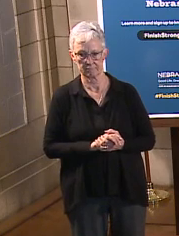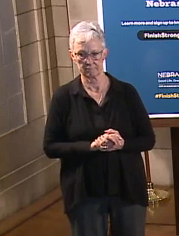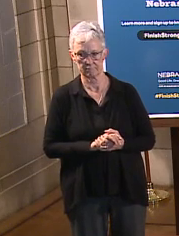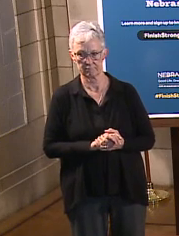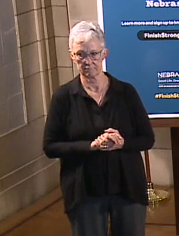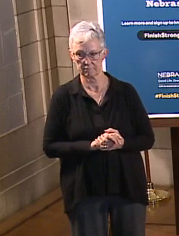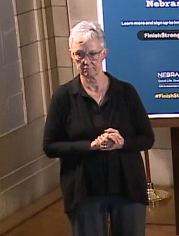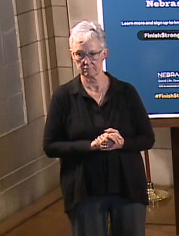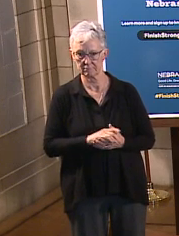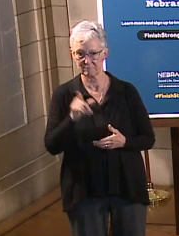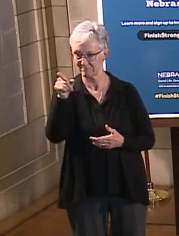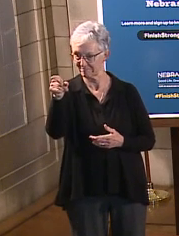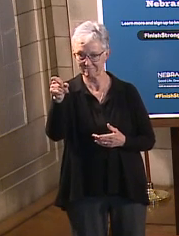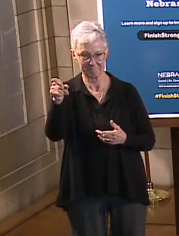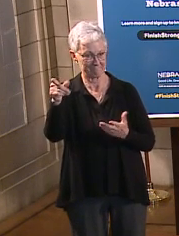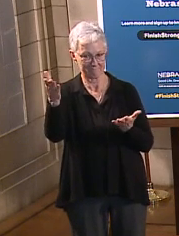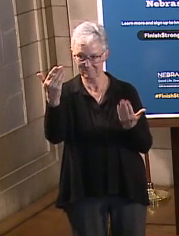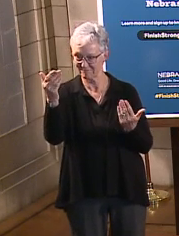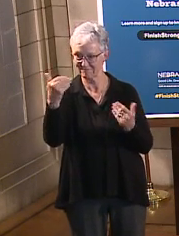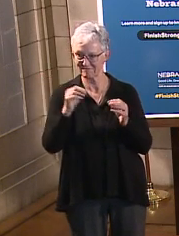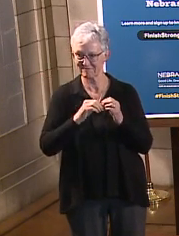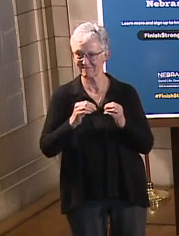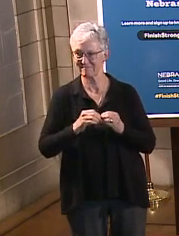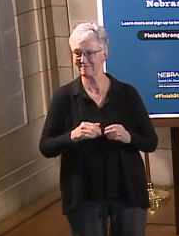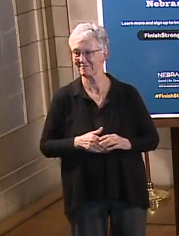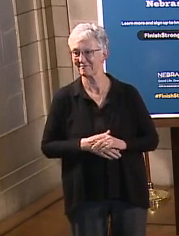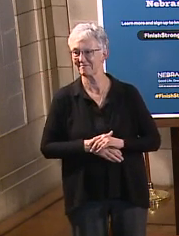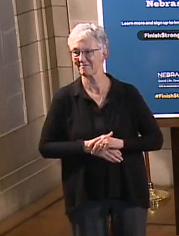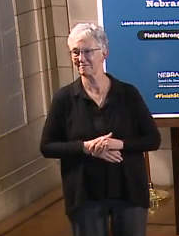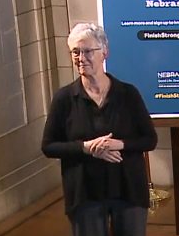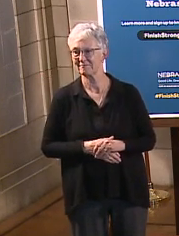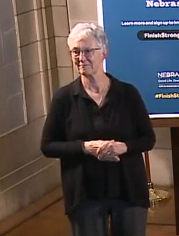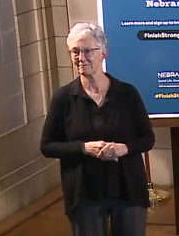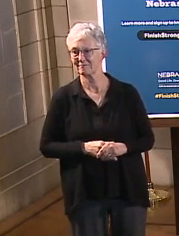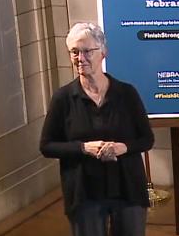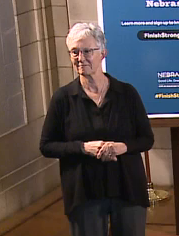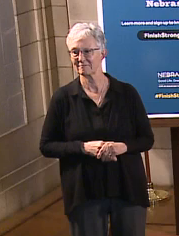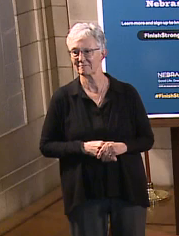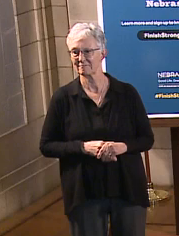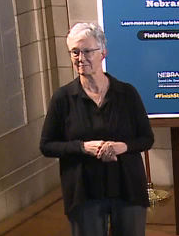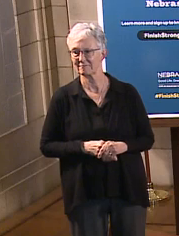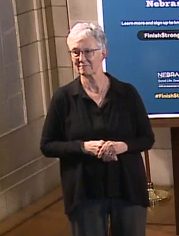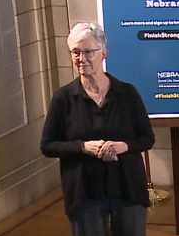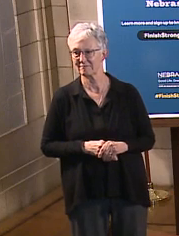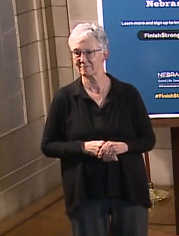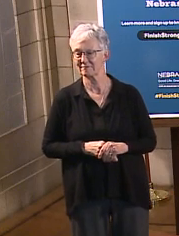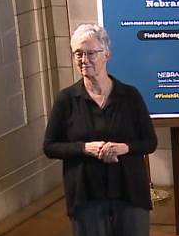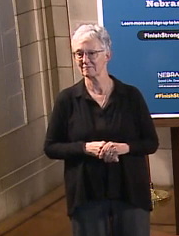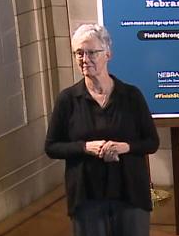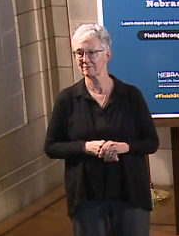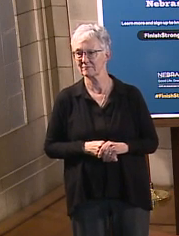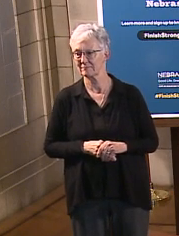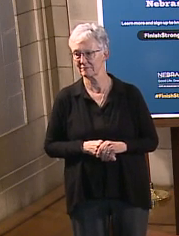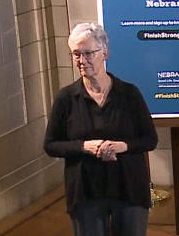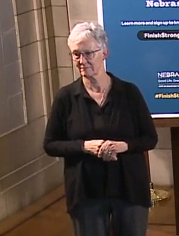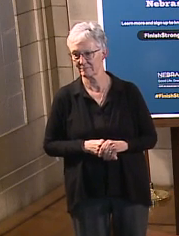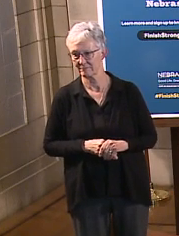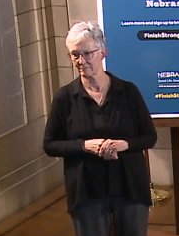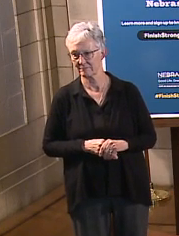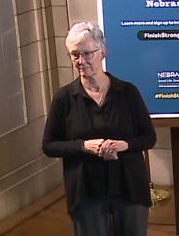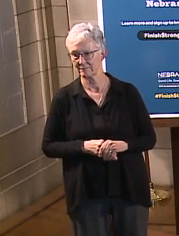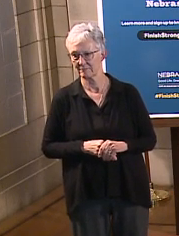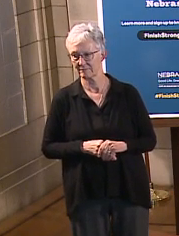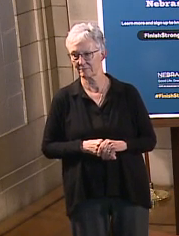You're the only one here. get to keep asking questions. More of a sports question, but with the volleyball tournament being held in Omaha, I didn't know if had a comment on